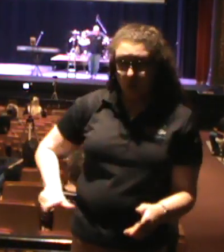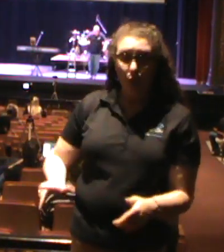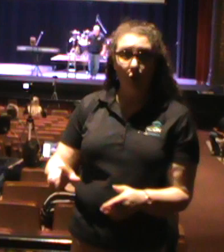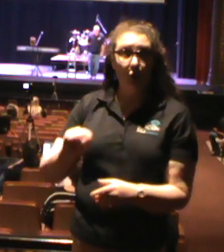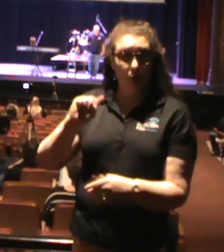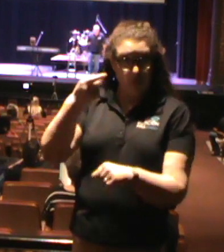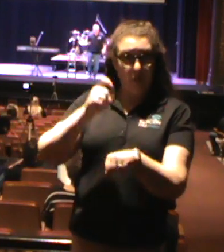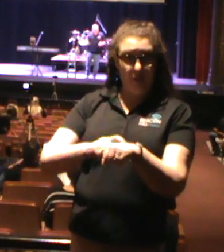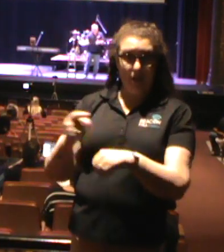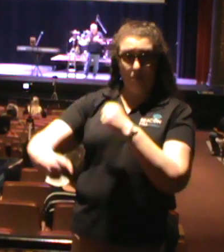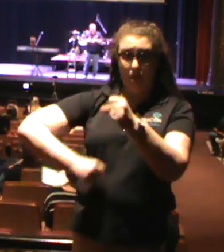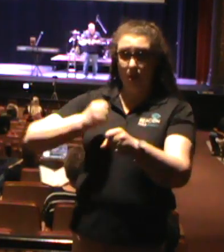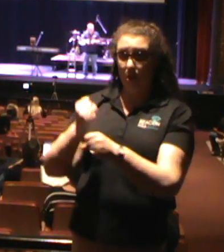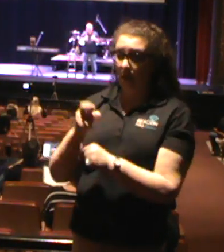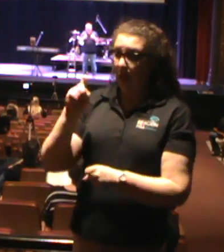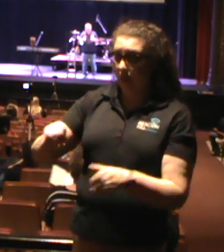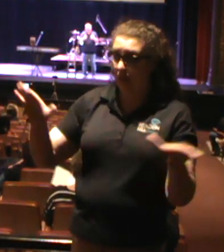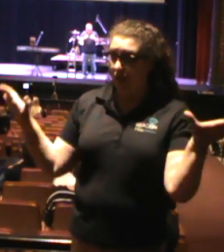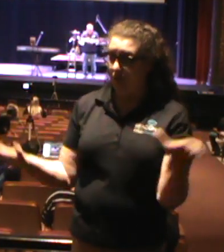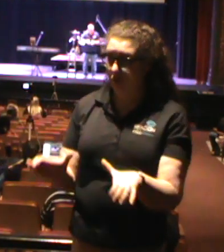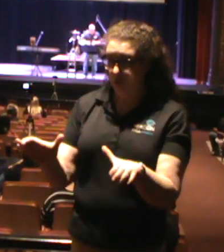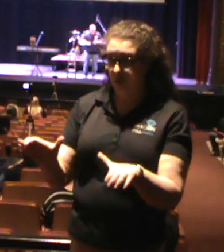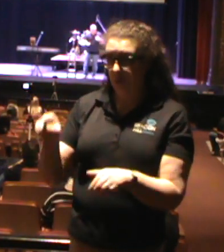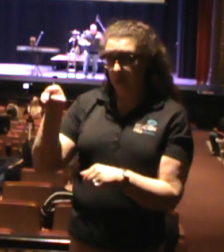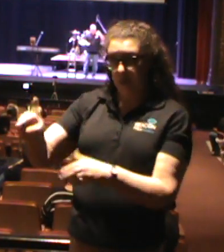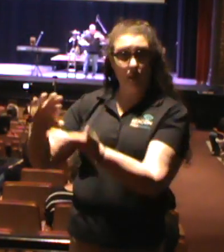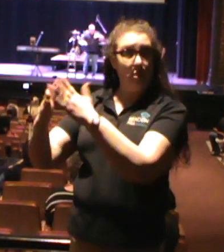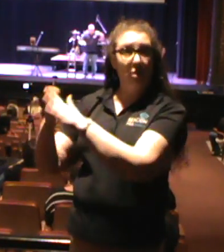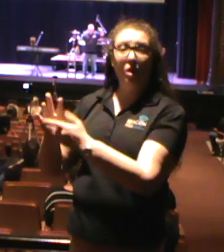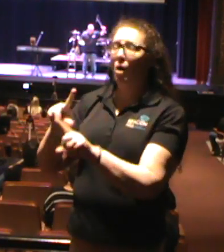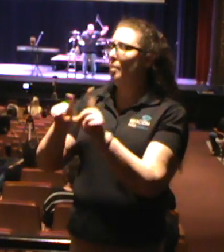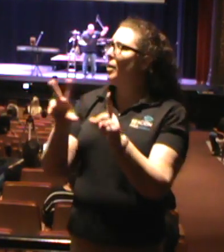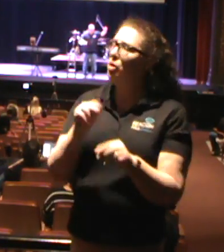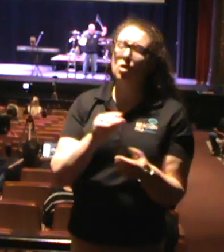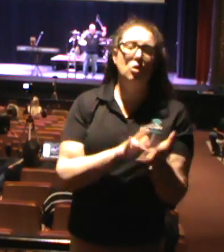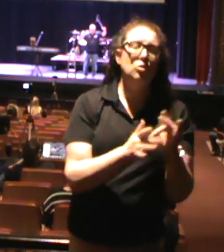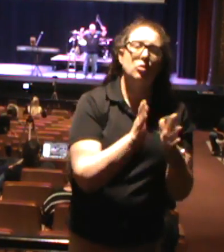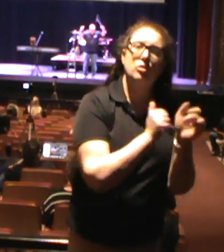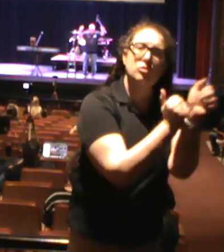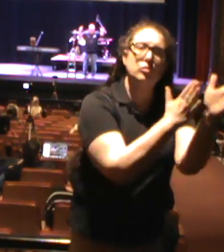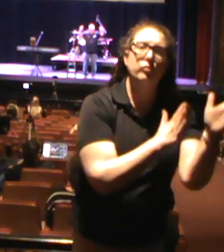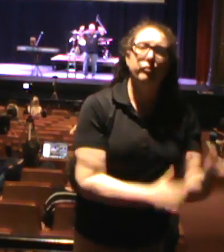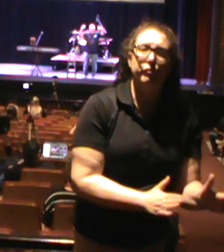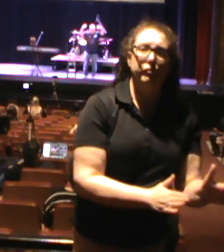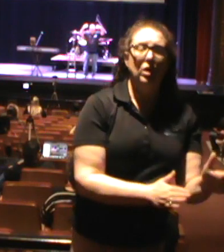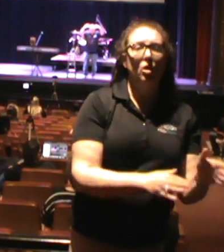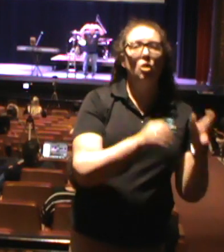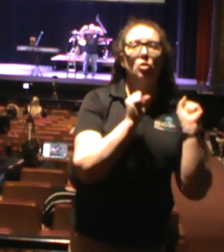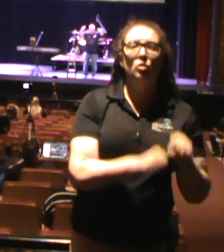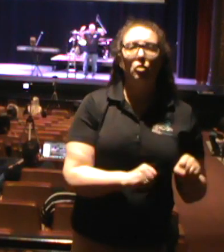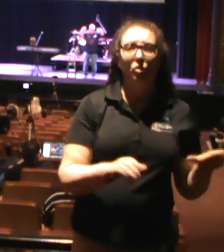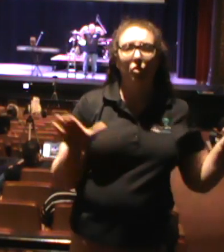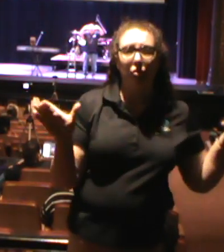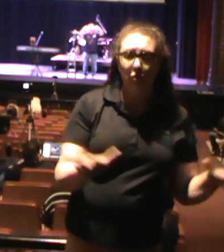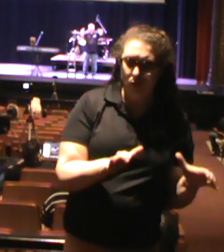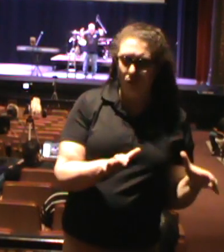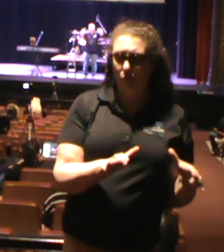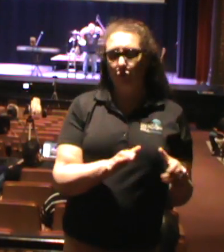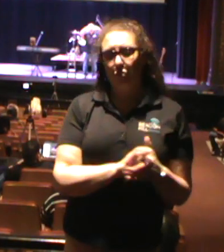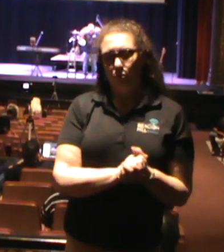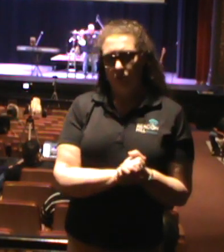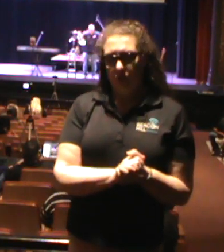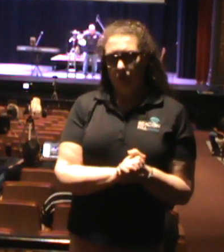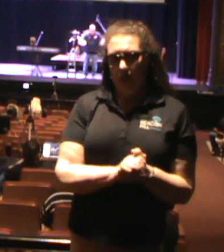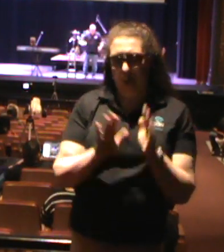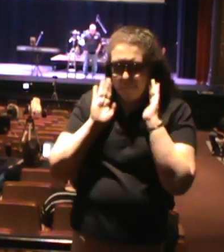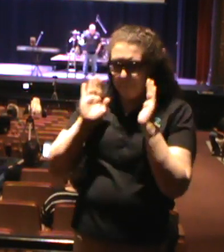thing in this town. But no Christian in good conscience could do like the believers were found to do in Smyrna. To bow